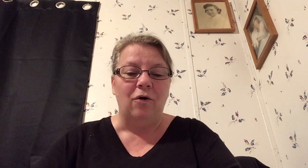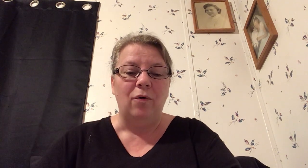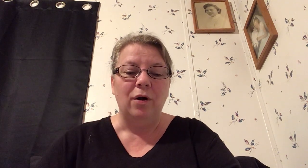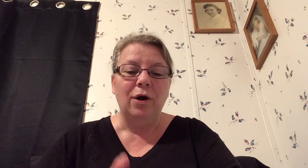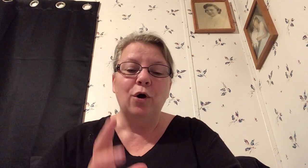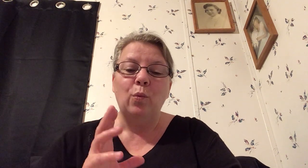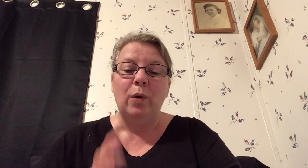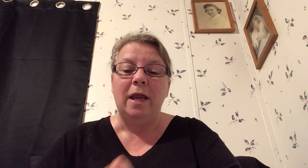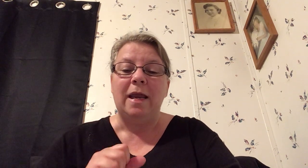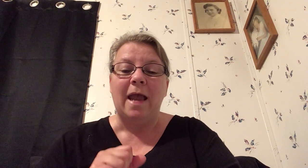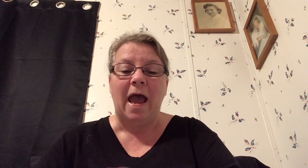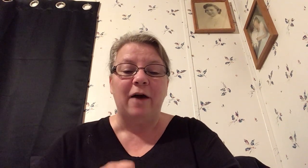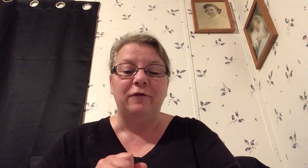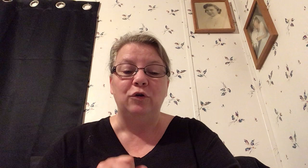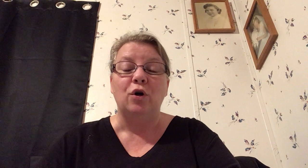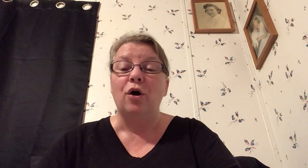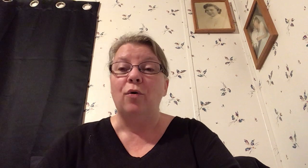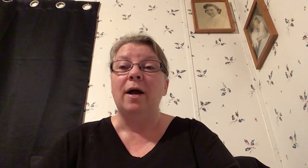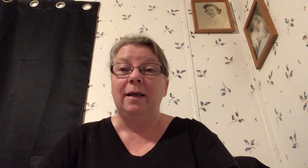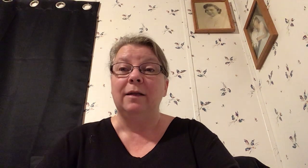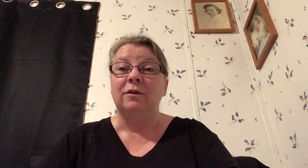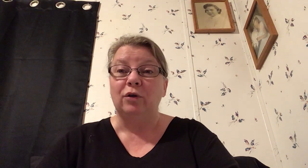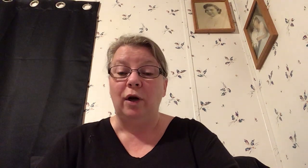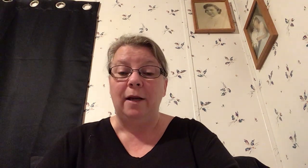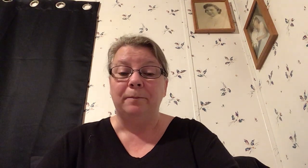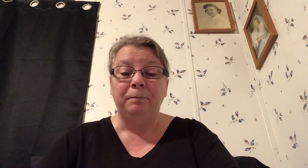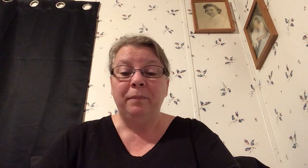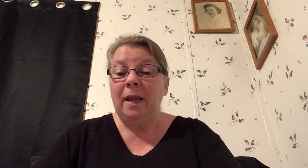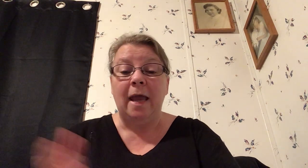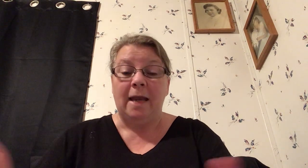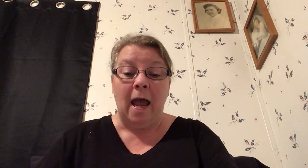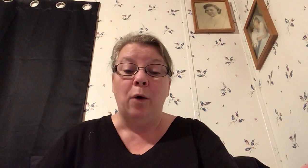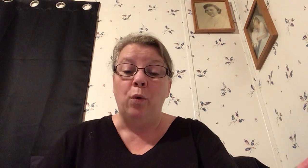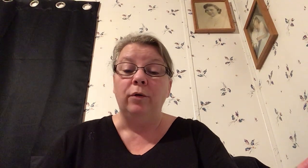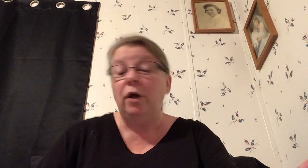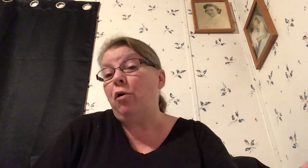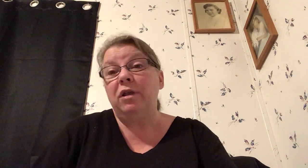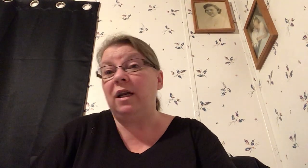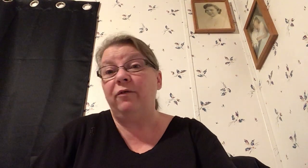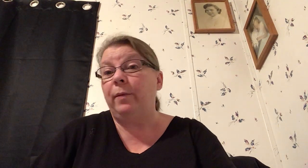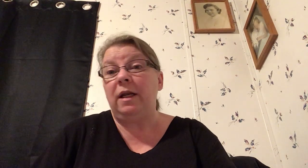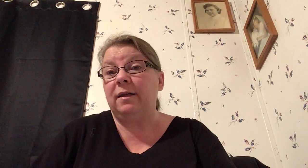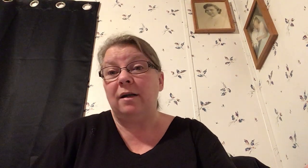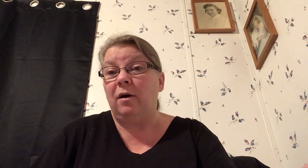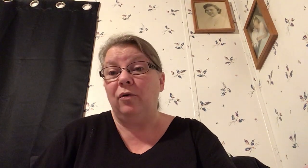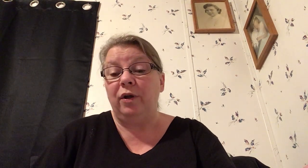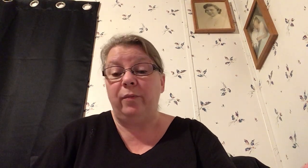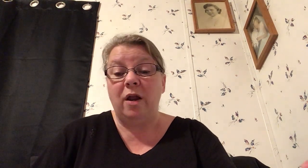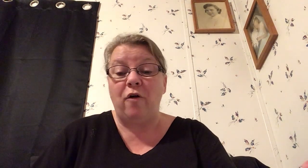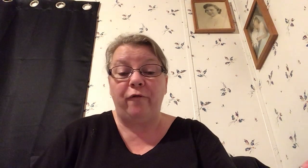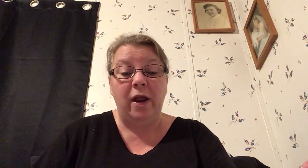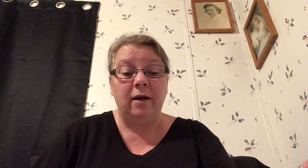we have to go against the grain and how we'll know that everybody is not going to be our friend